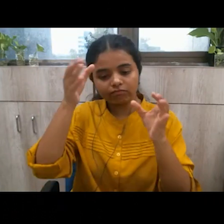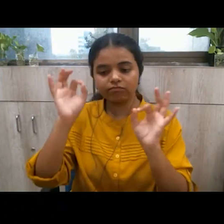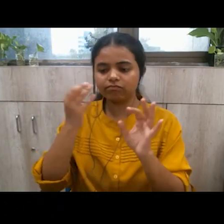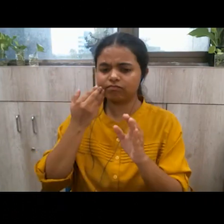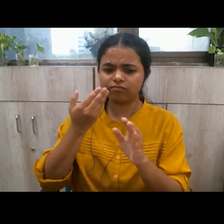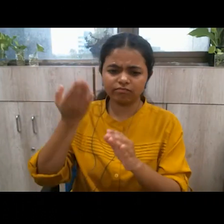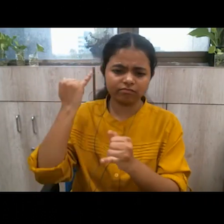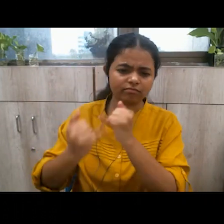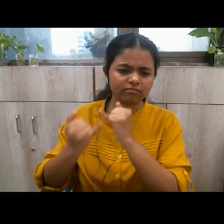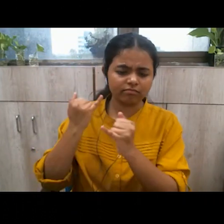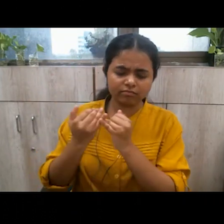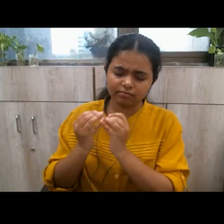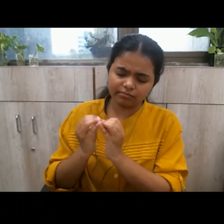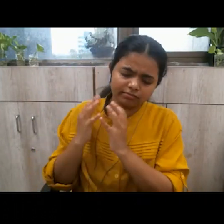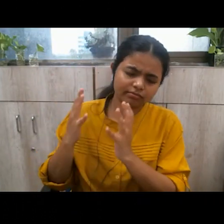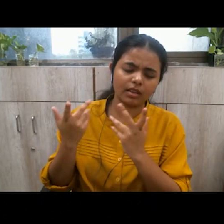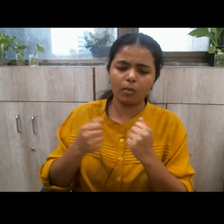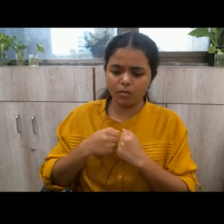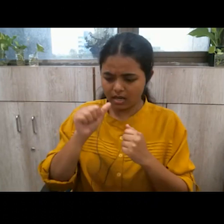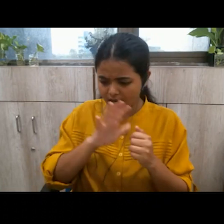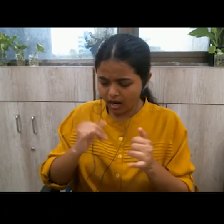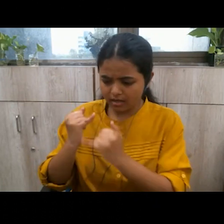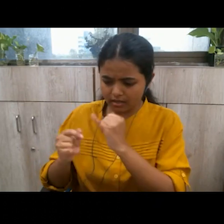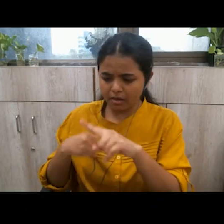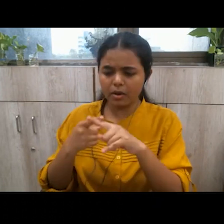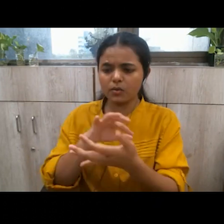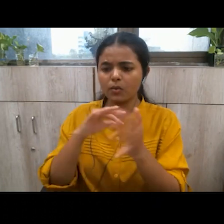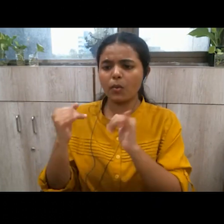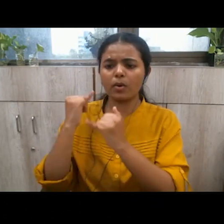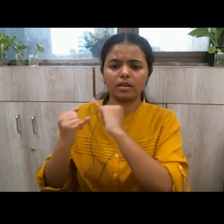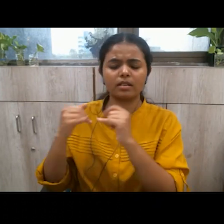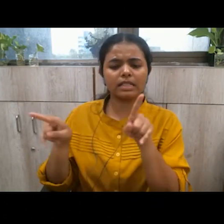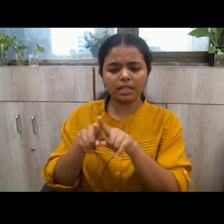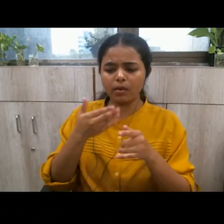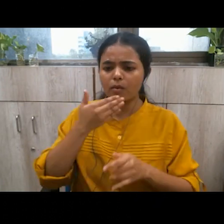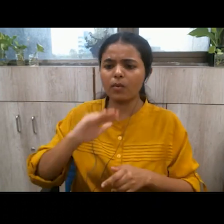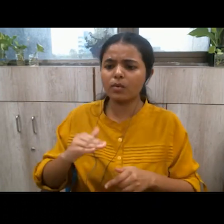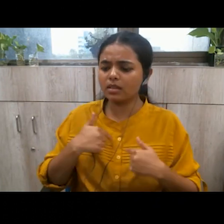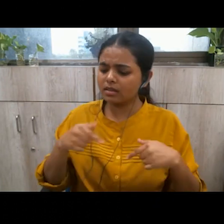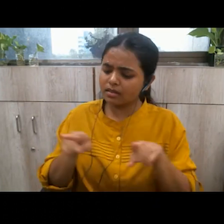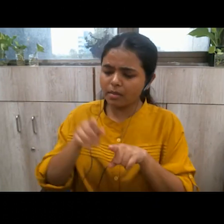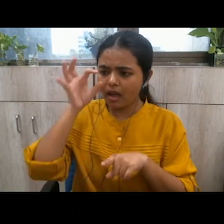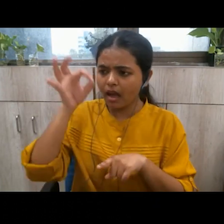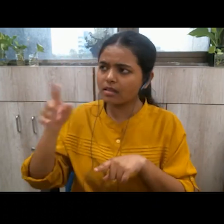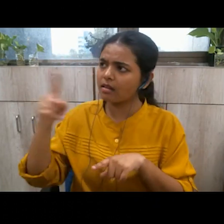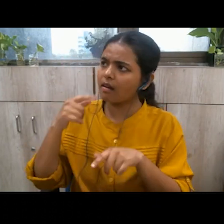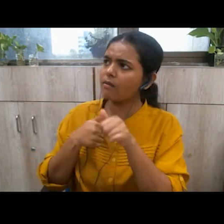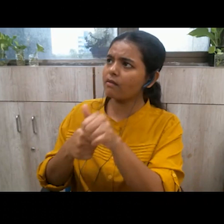in our history in the history of the world who have claimed to be students of gandhi